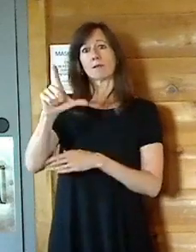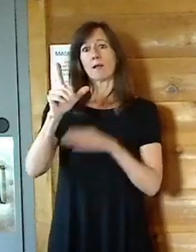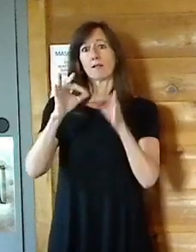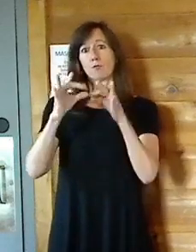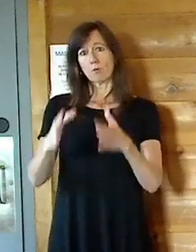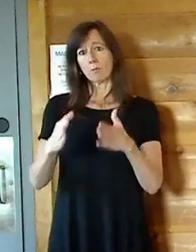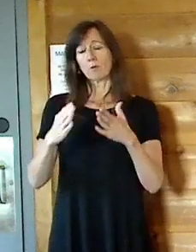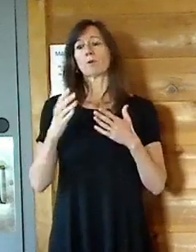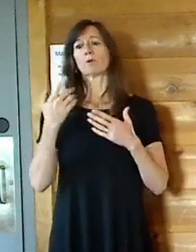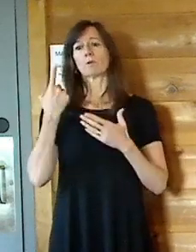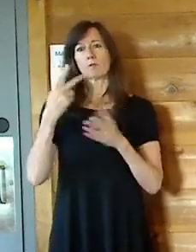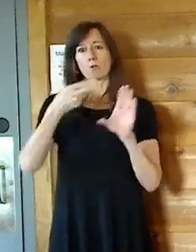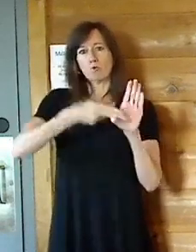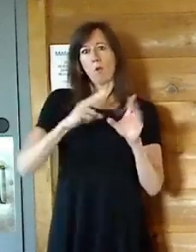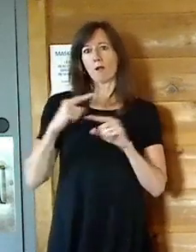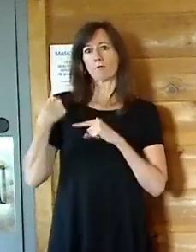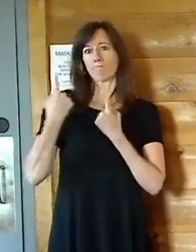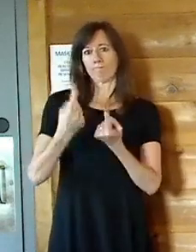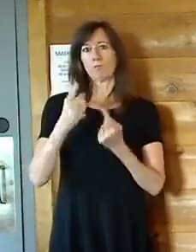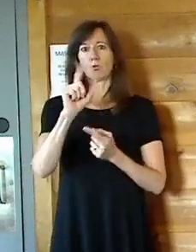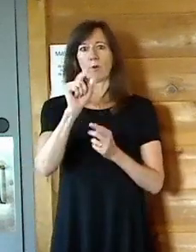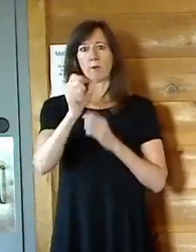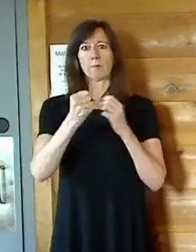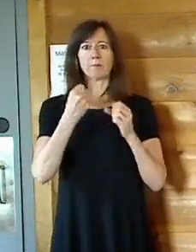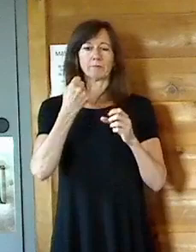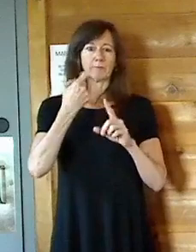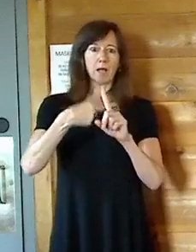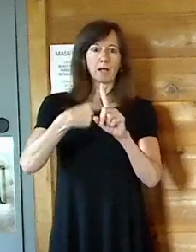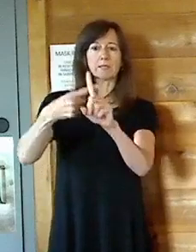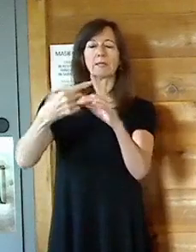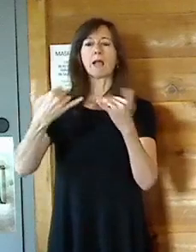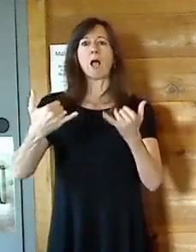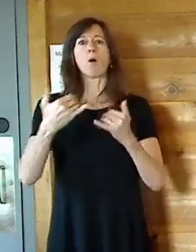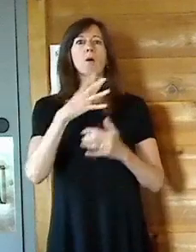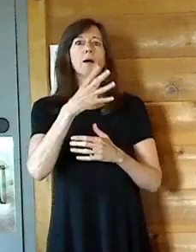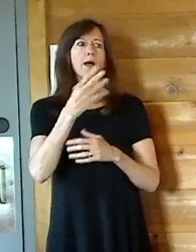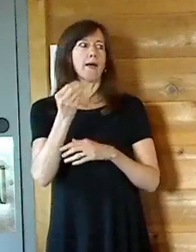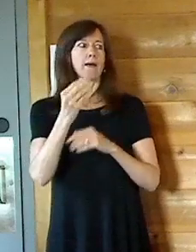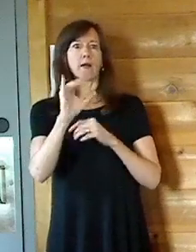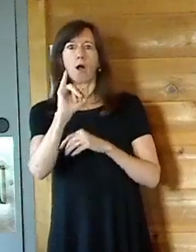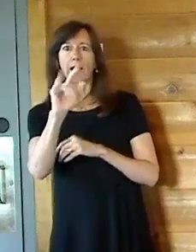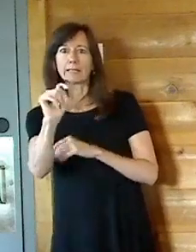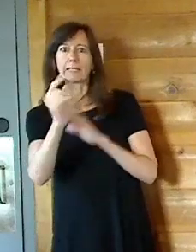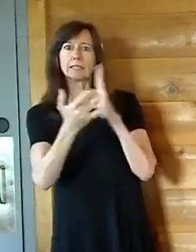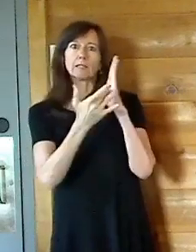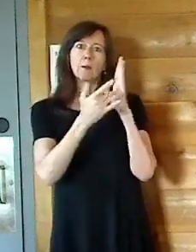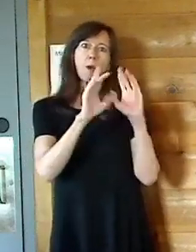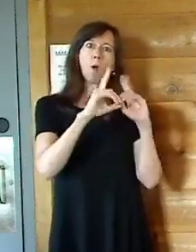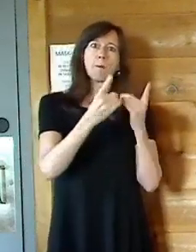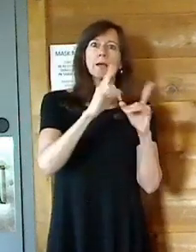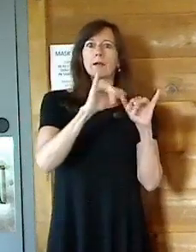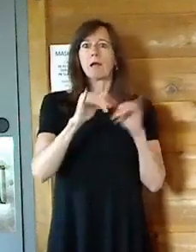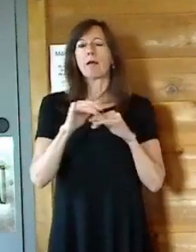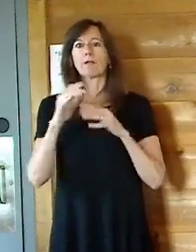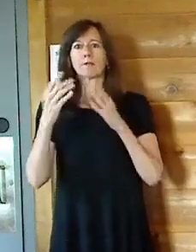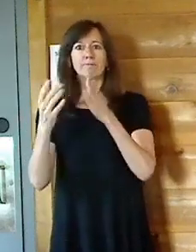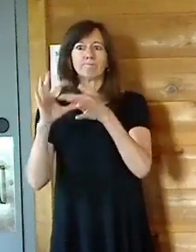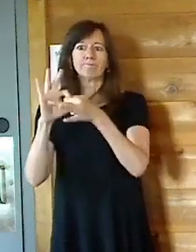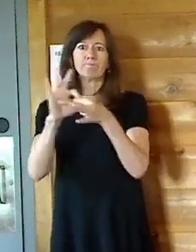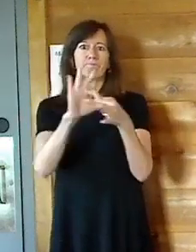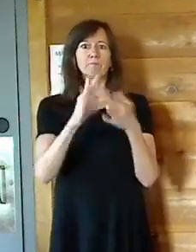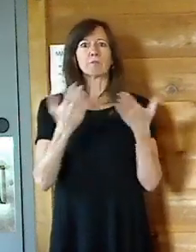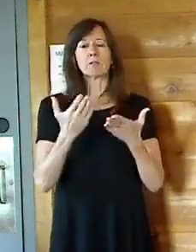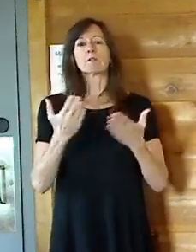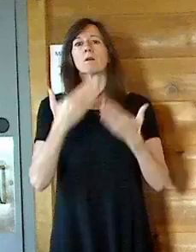communications team at Dutchess County Government, to our IT department, OCIS, and to all of you. We're exceptionally grateful. Thank you.